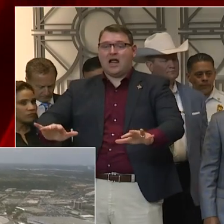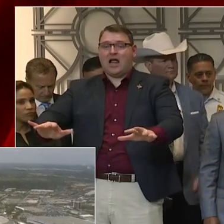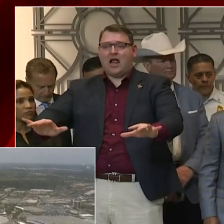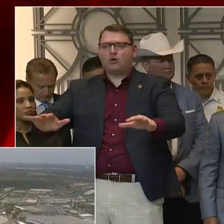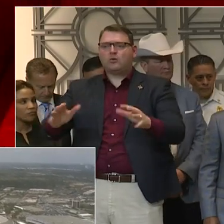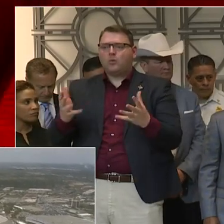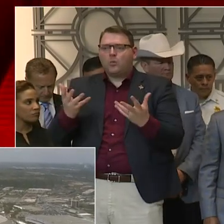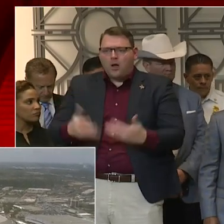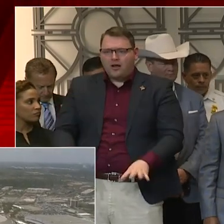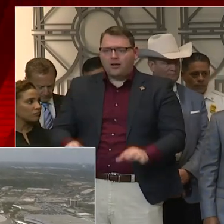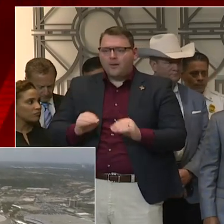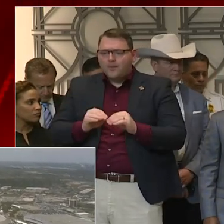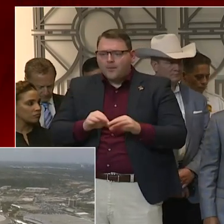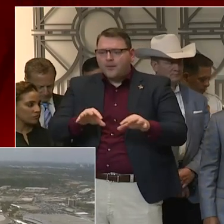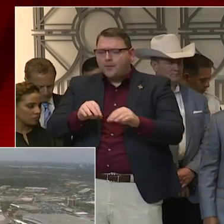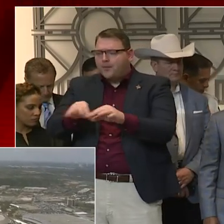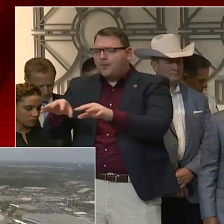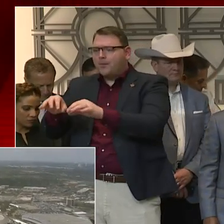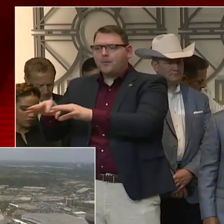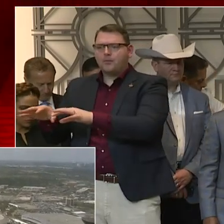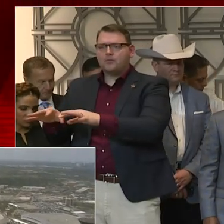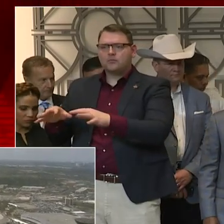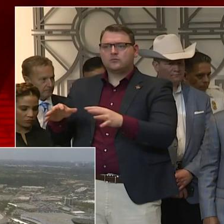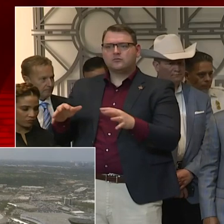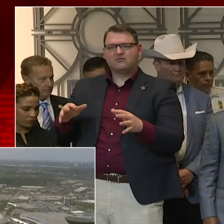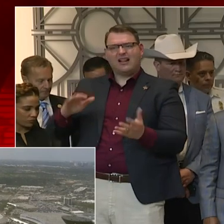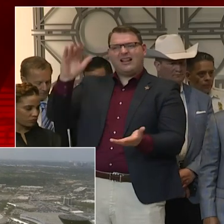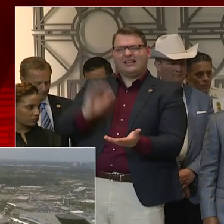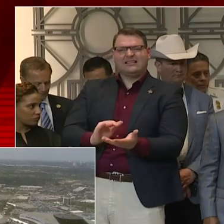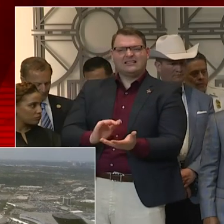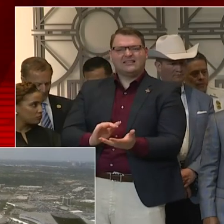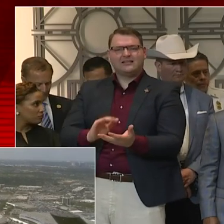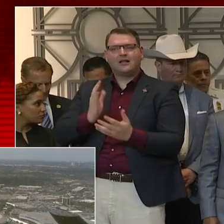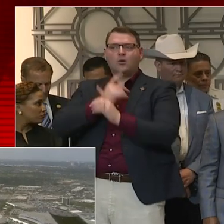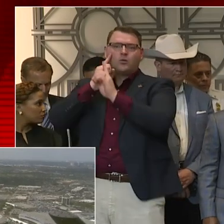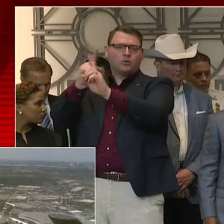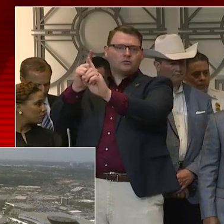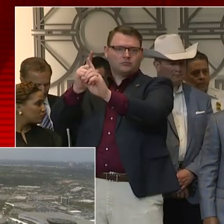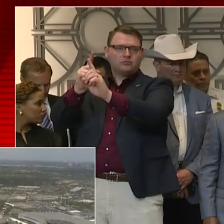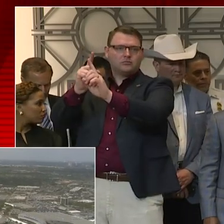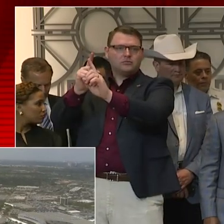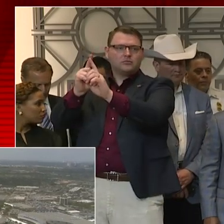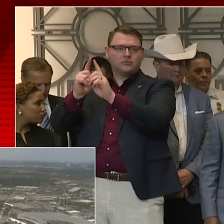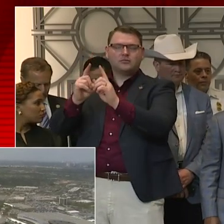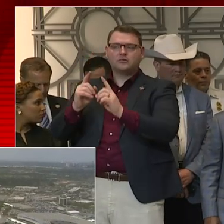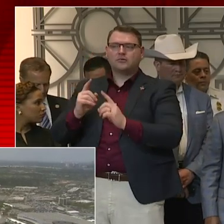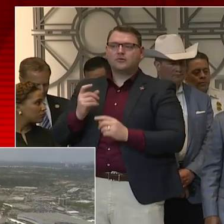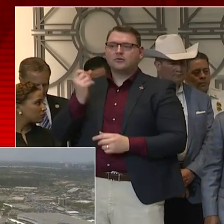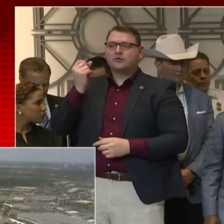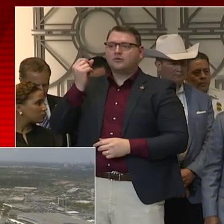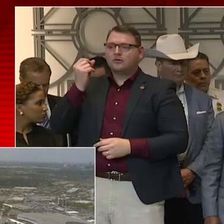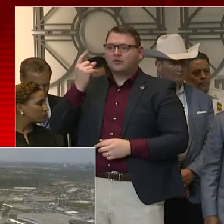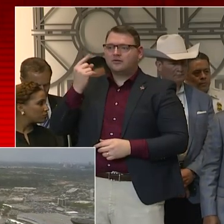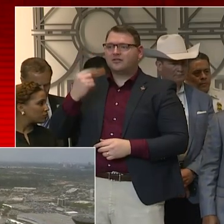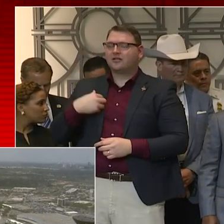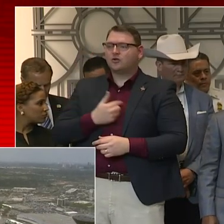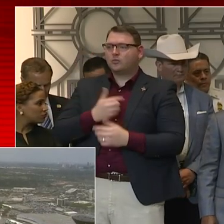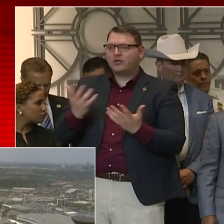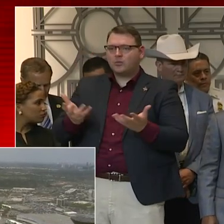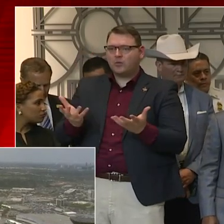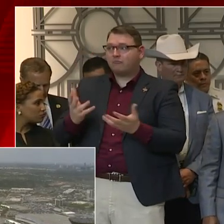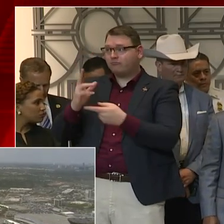region and throughout the state and beyond. So what we have been doing is working with those institutions to say, first,